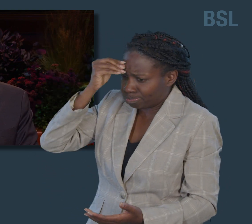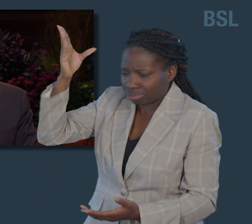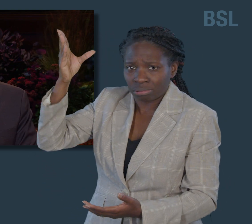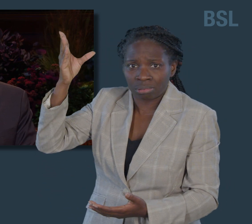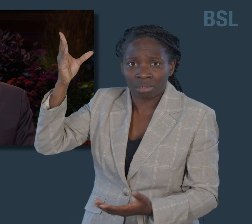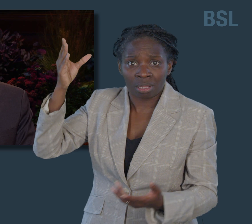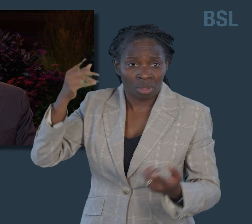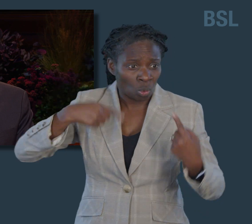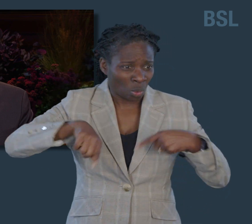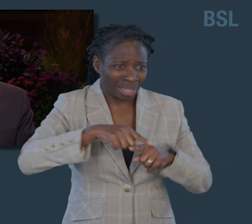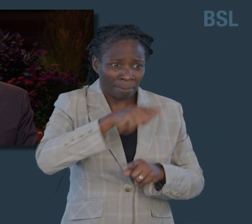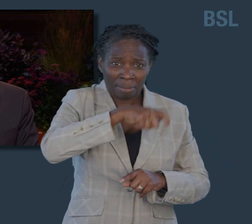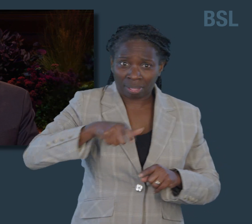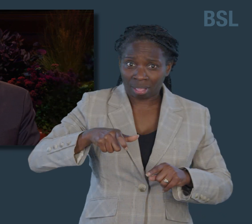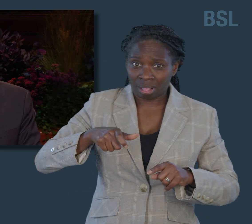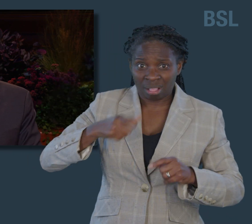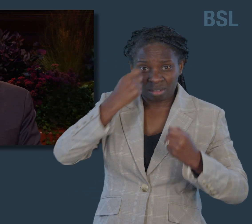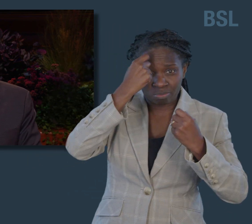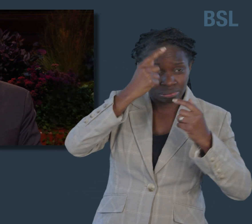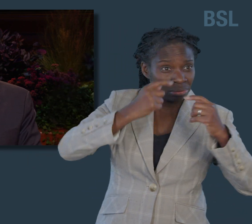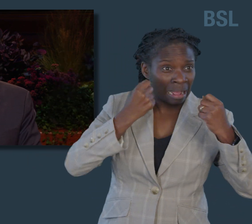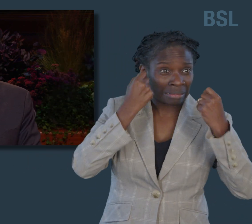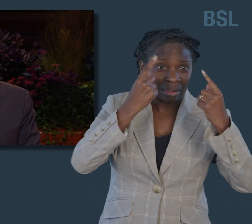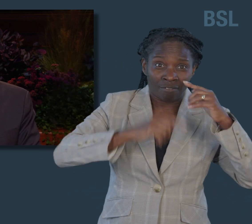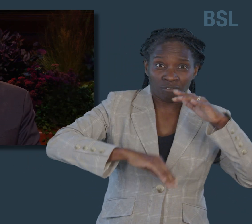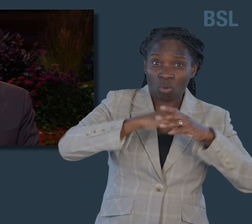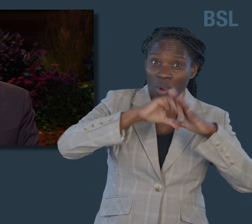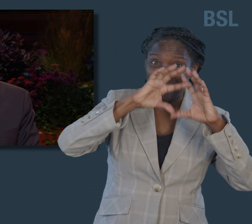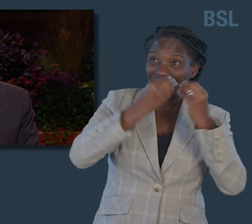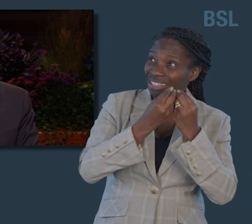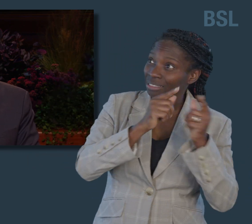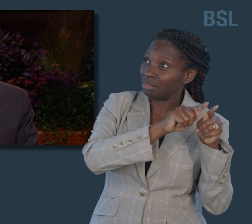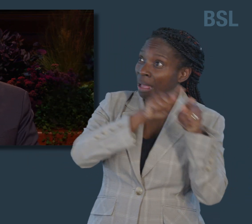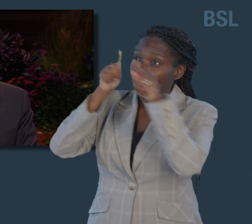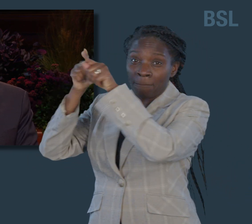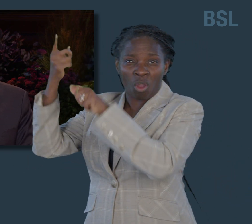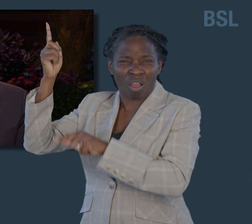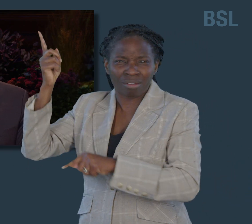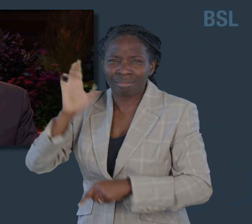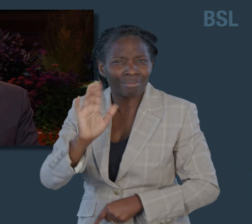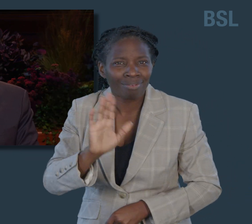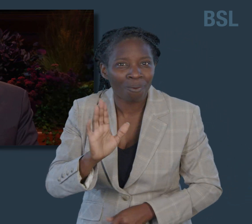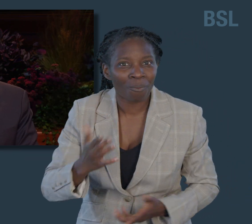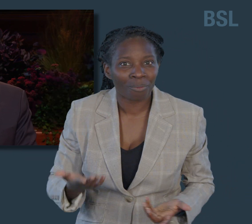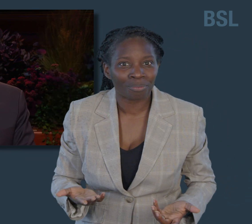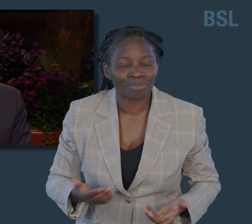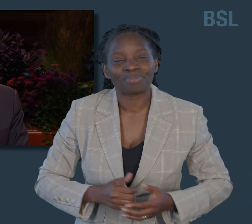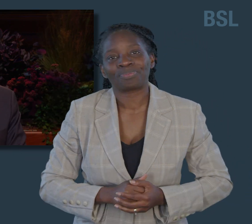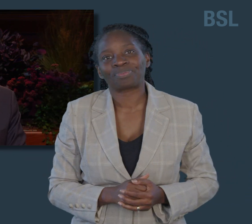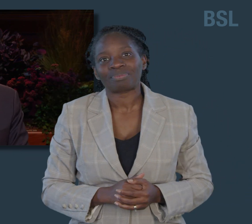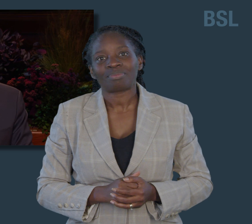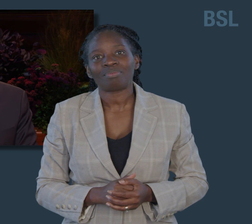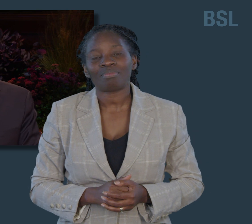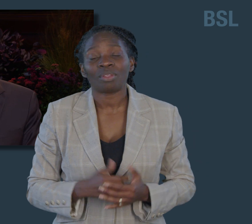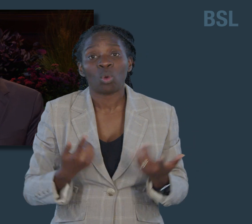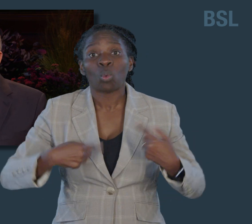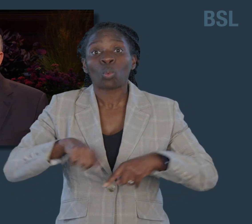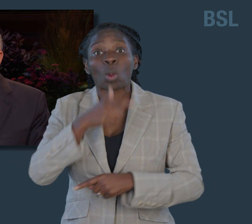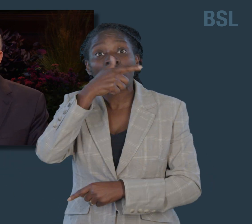not comprehend all of the things which the Lord can comprehend. Fortunately, we have the scriptures and